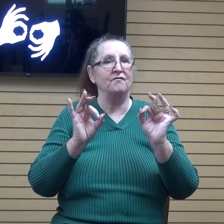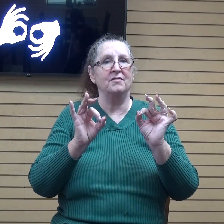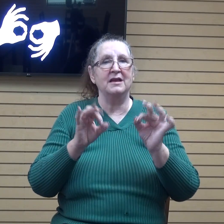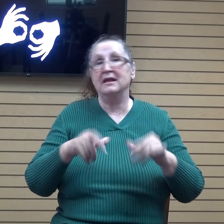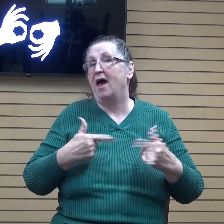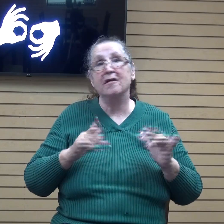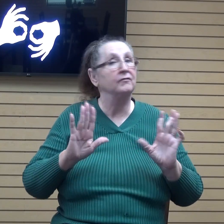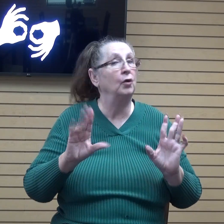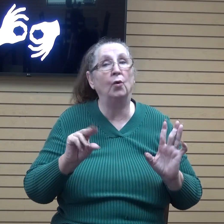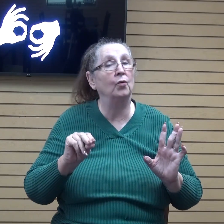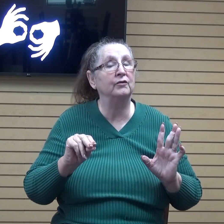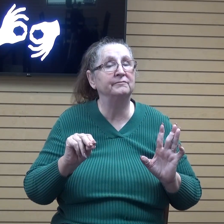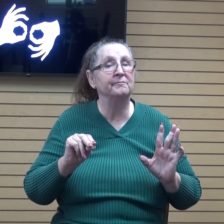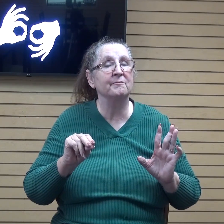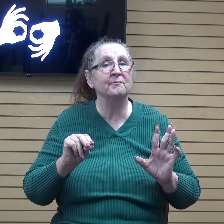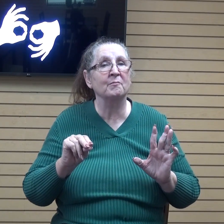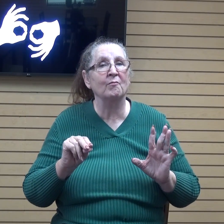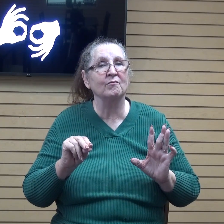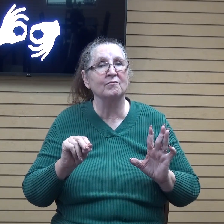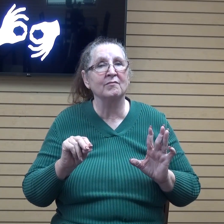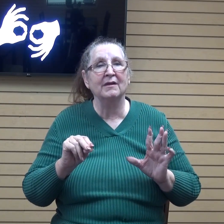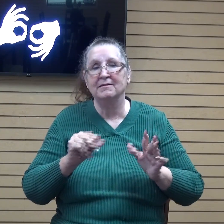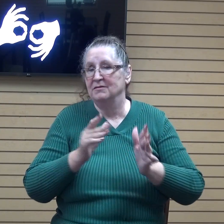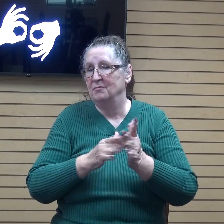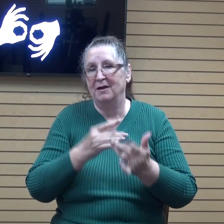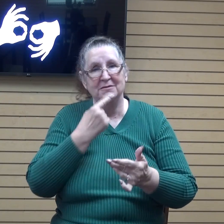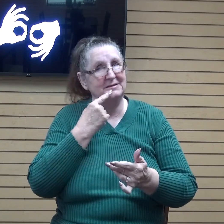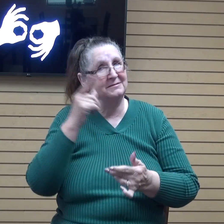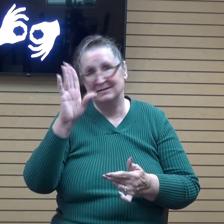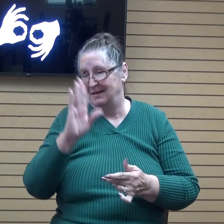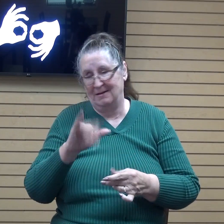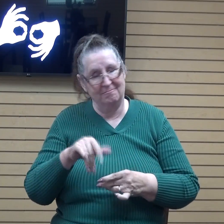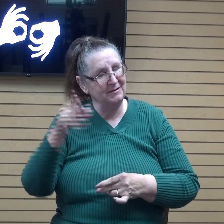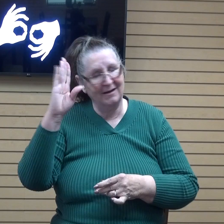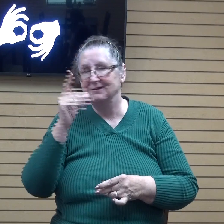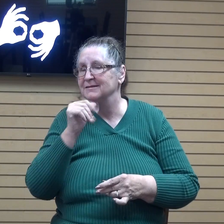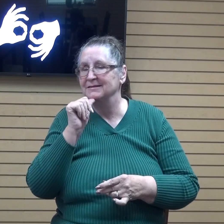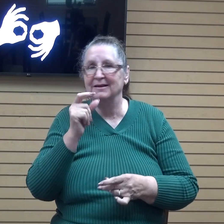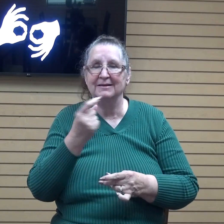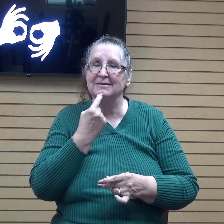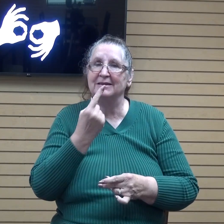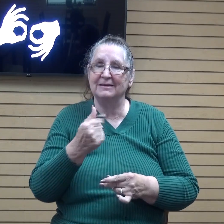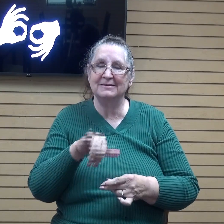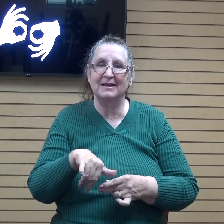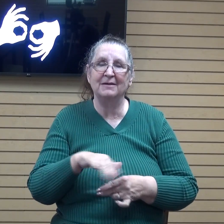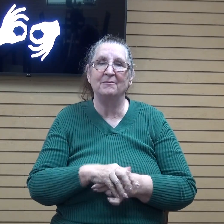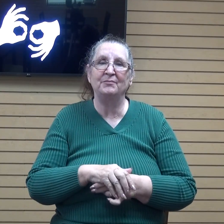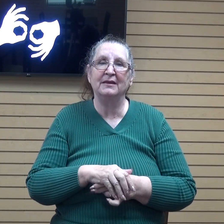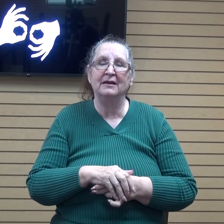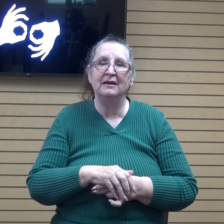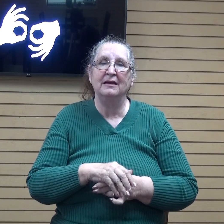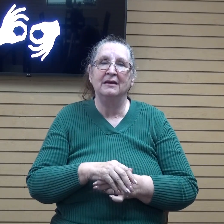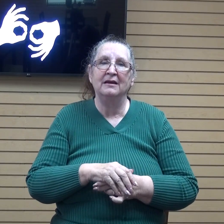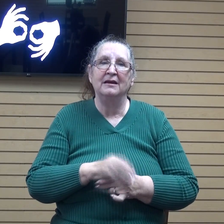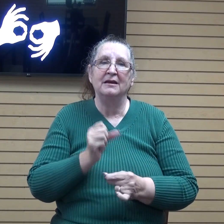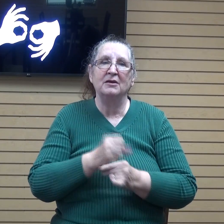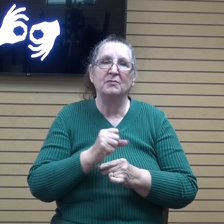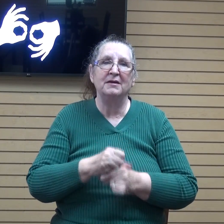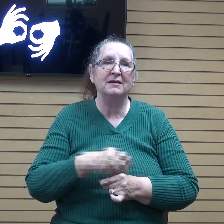um nowhere in the bible does god say that but he does make us some amazing um promises